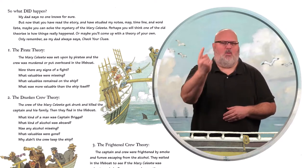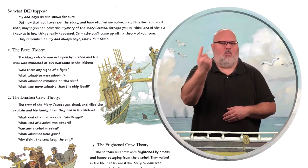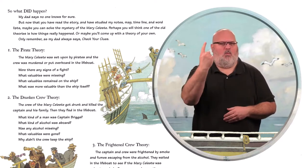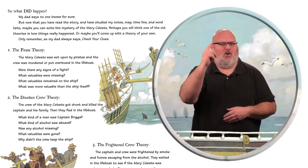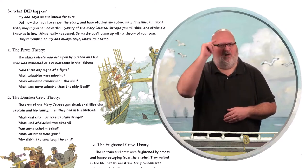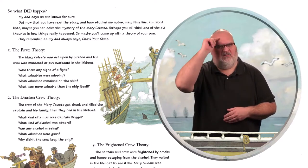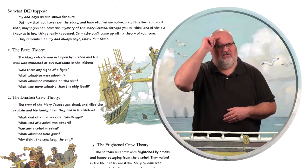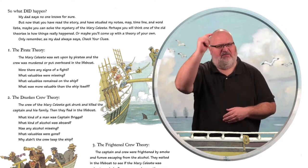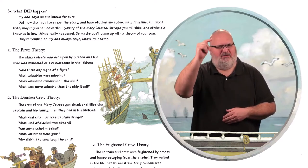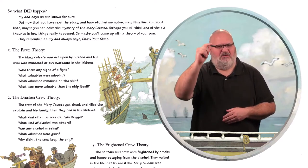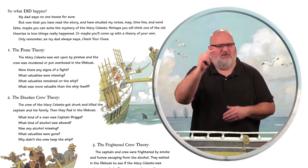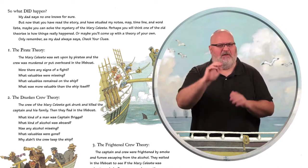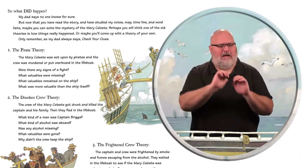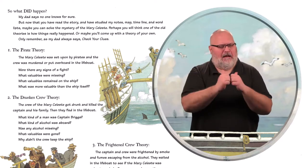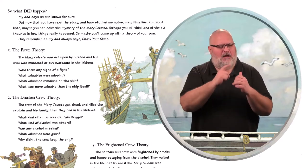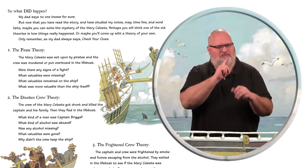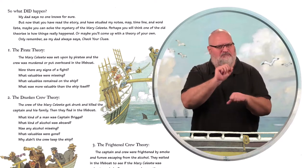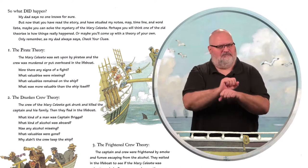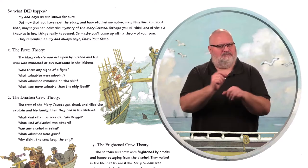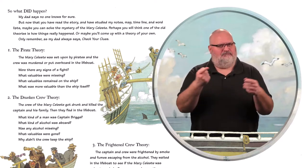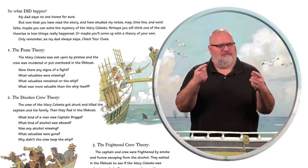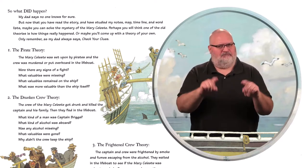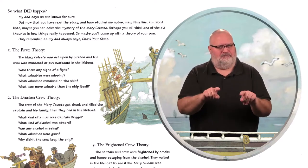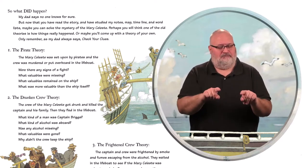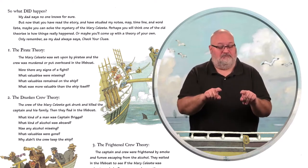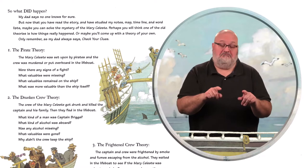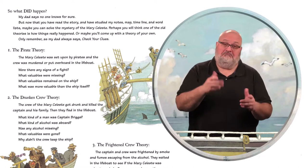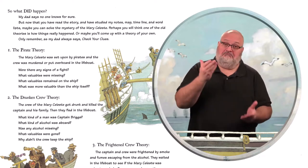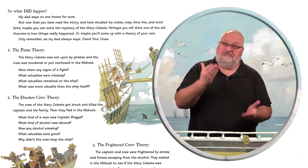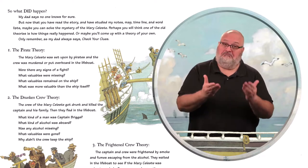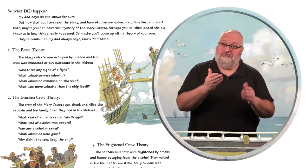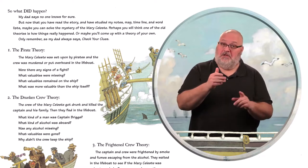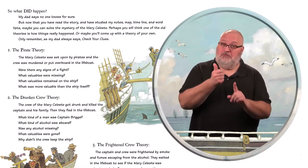Perhaps you will think one of the old theories of how things really happen.